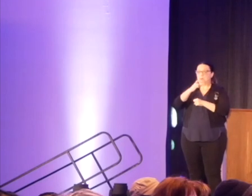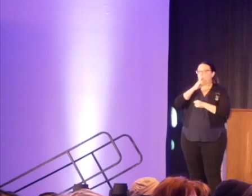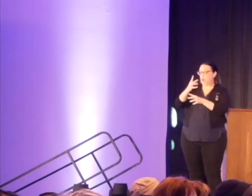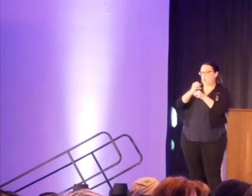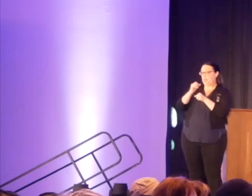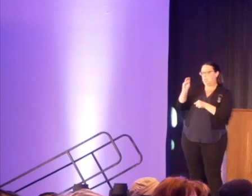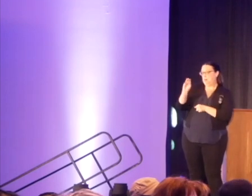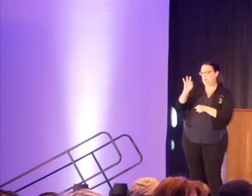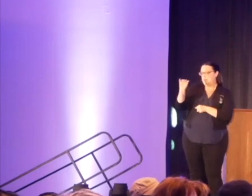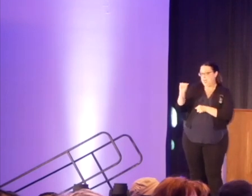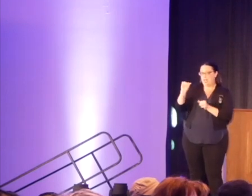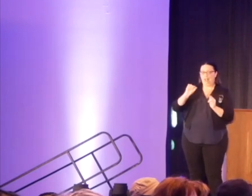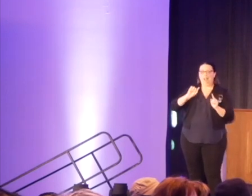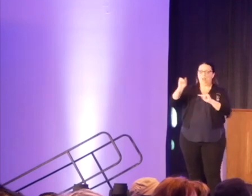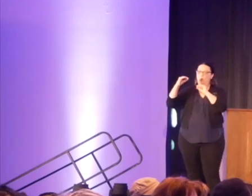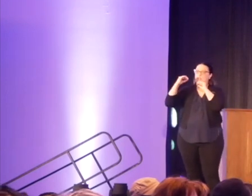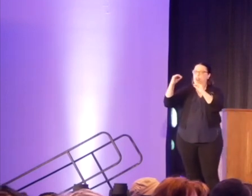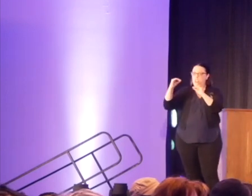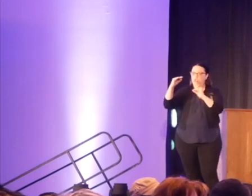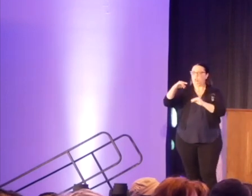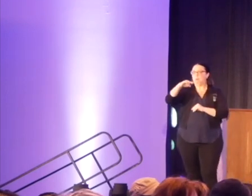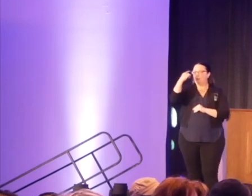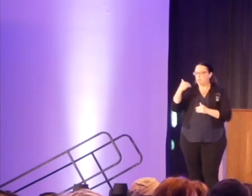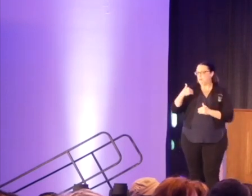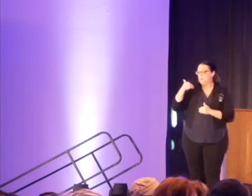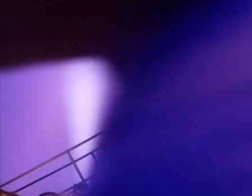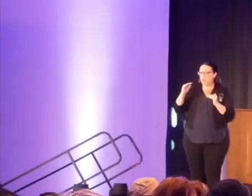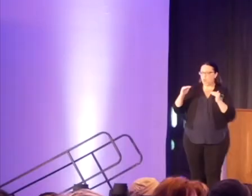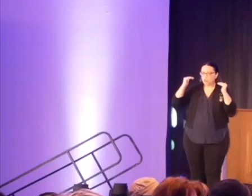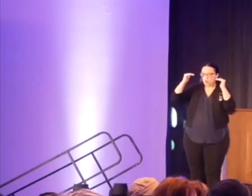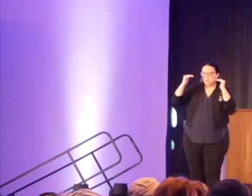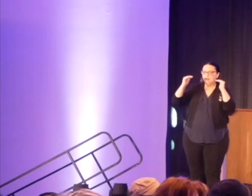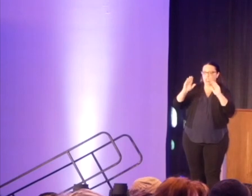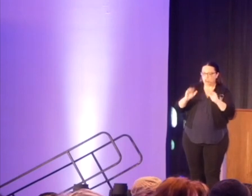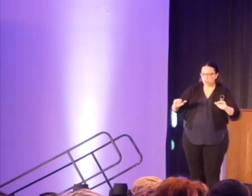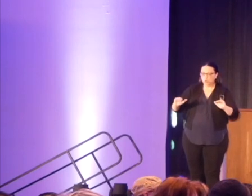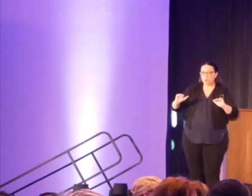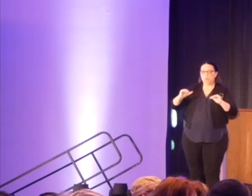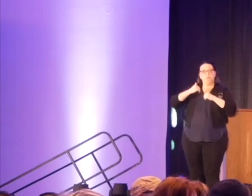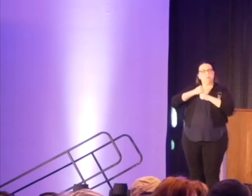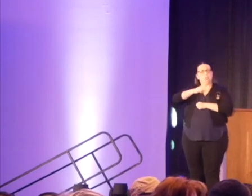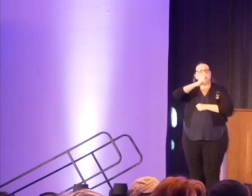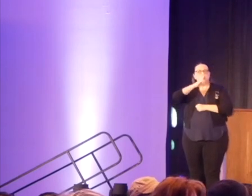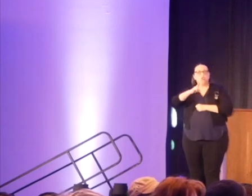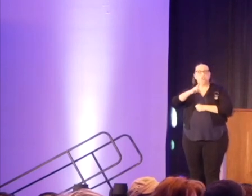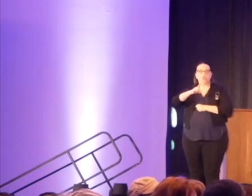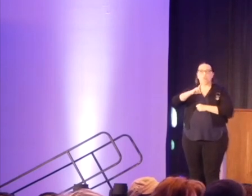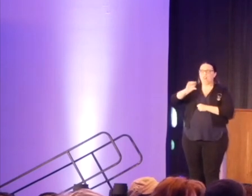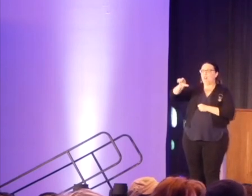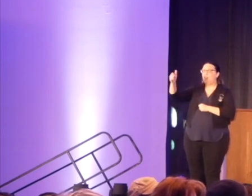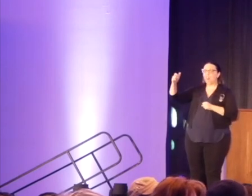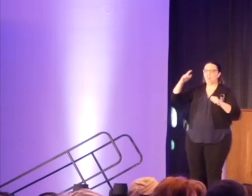MFA is I go teach black young adults and black children because I need to make sure that I push out other